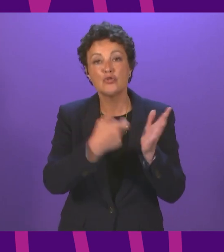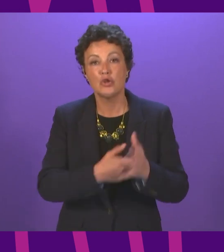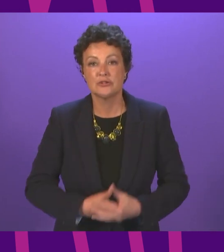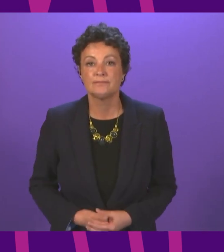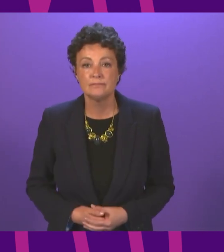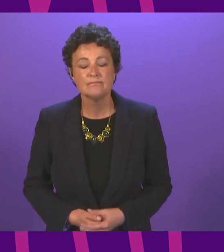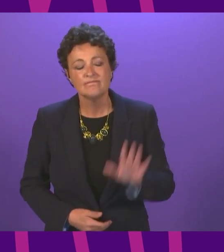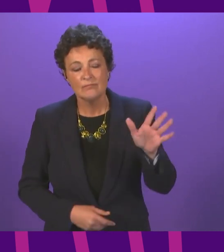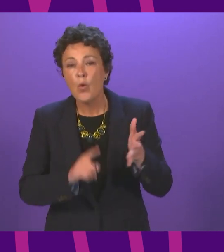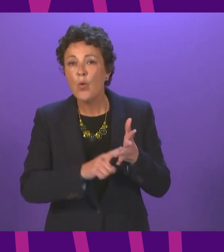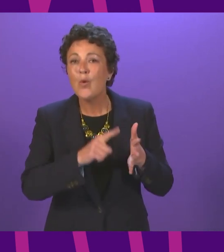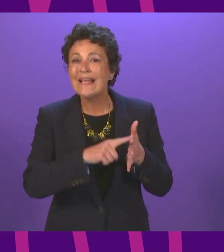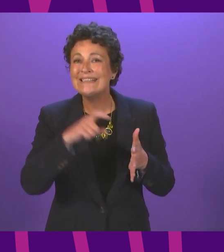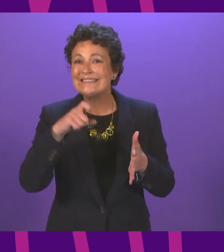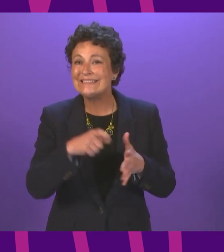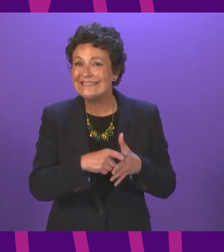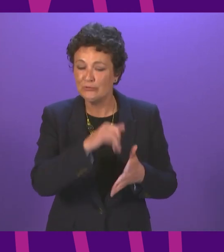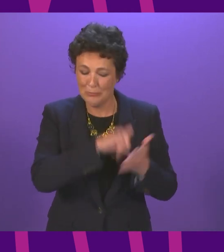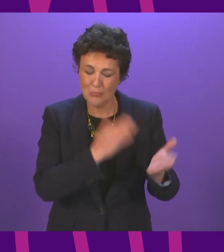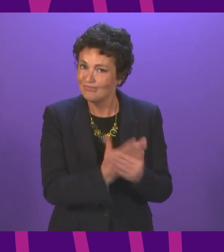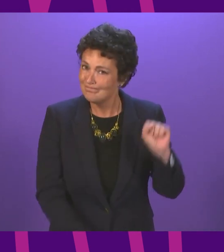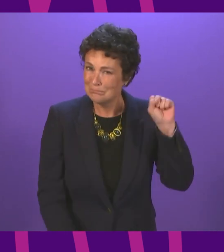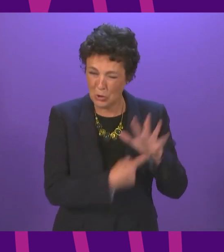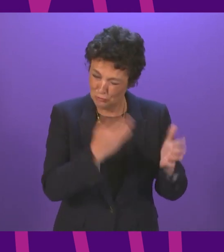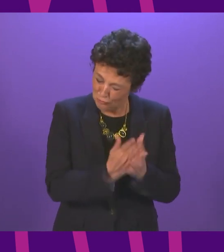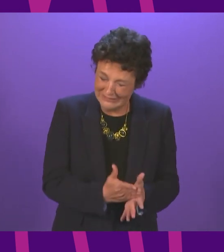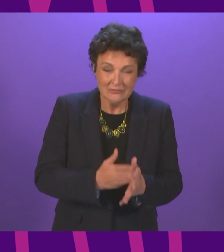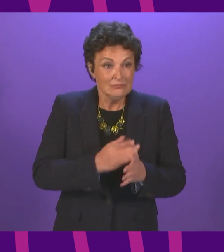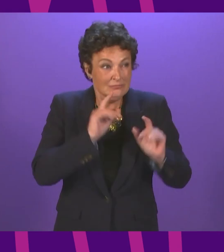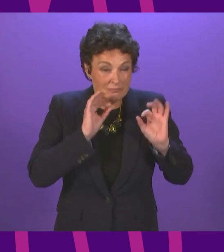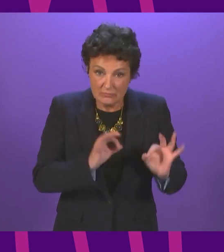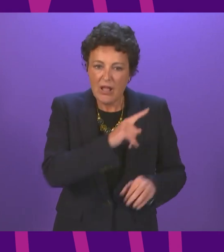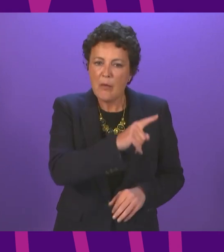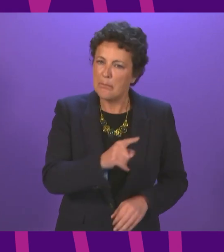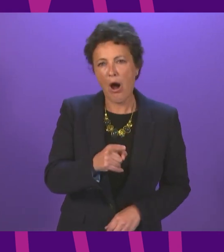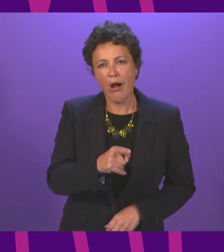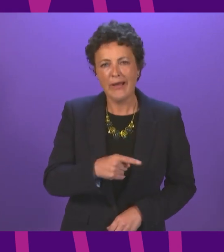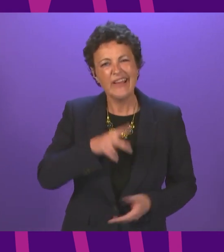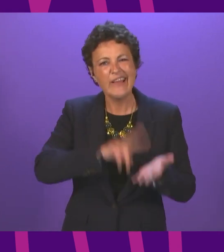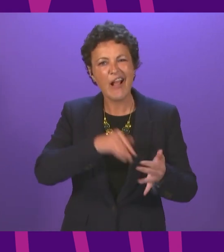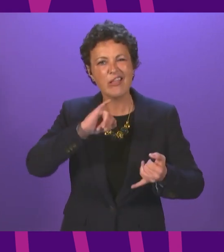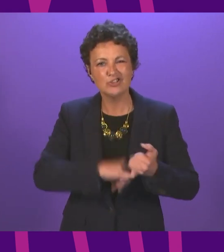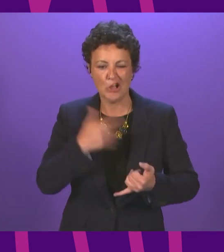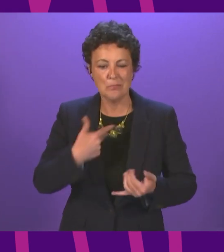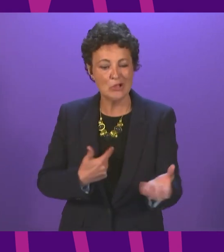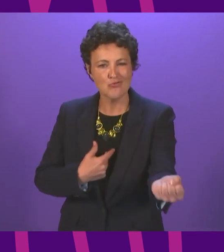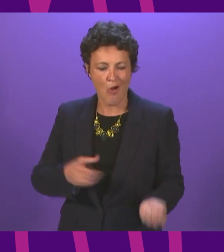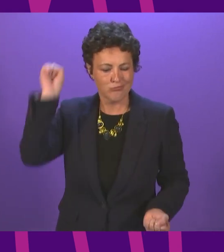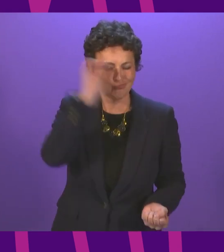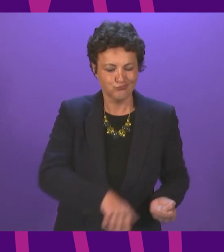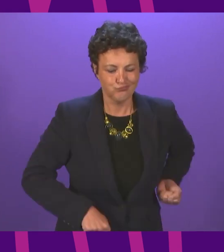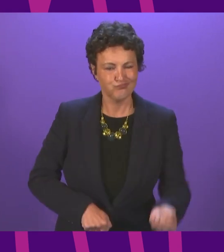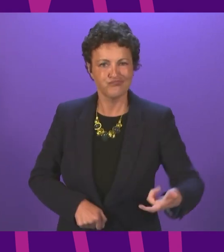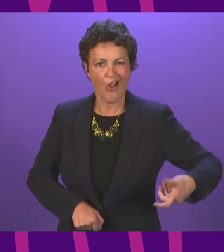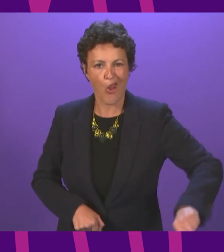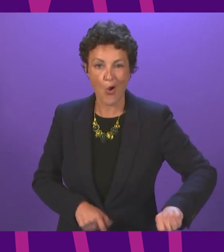The OECD report is so important and so crucial that Nicola Sturgeon kept it in her drawer over the election period to make sure